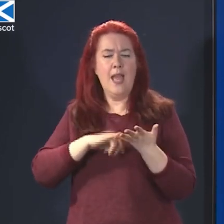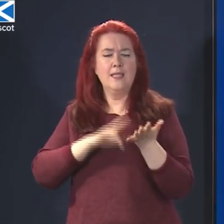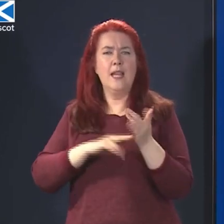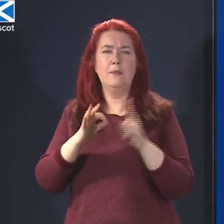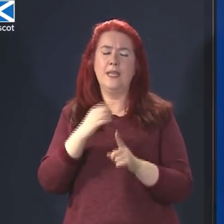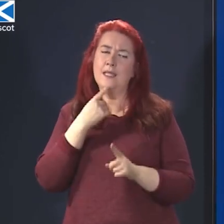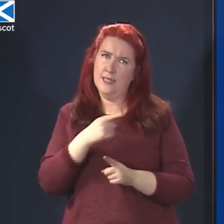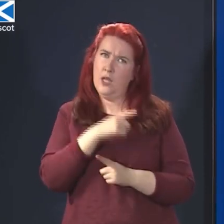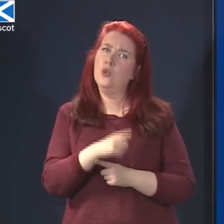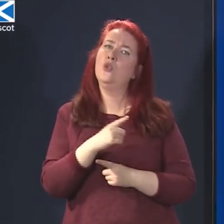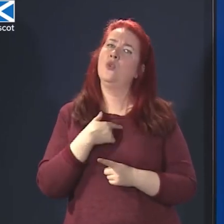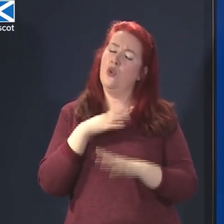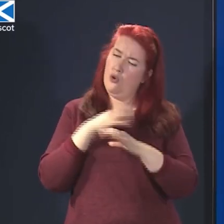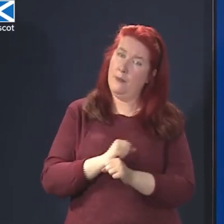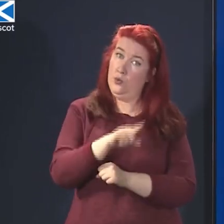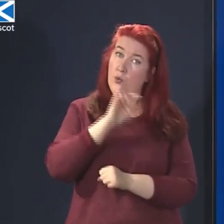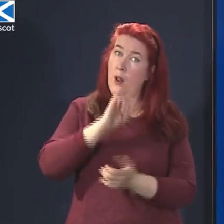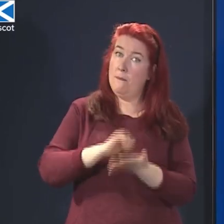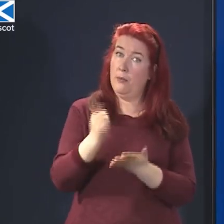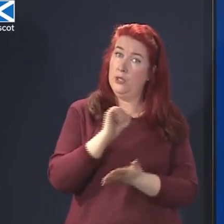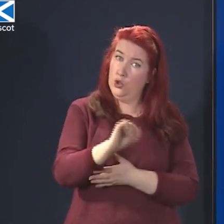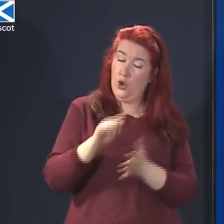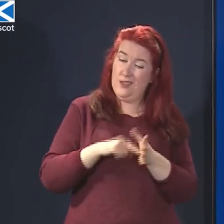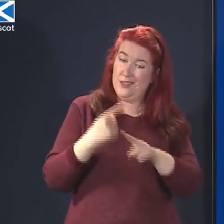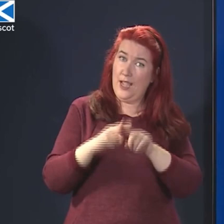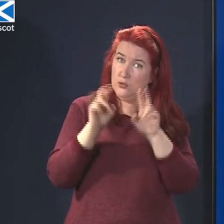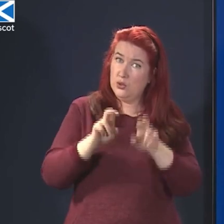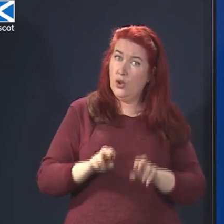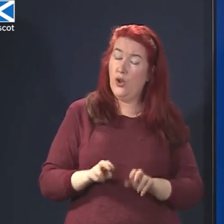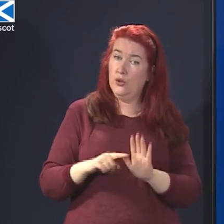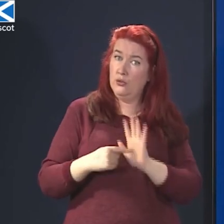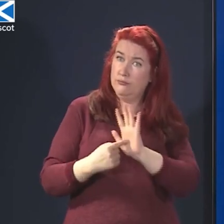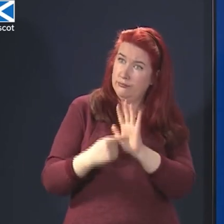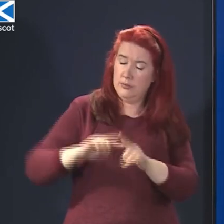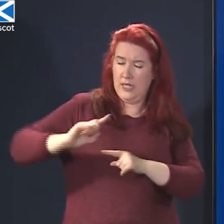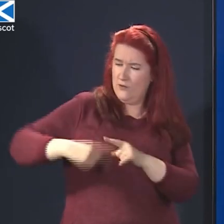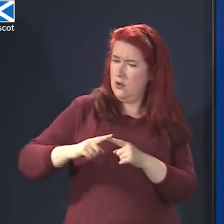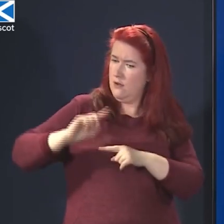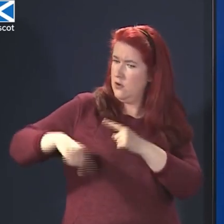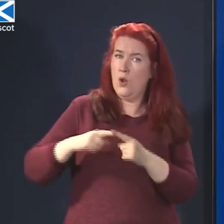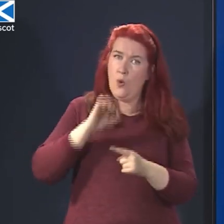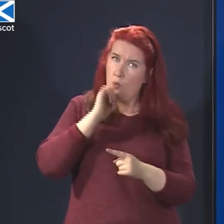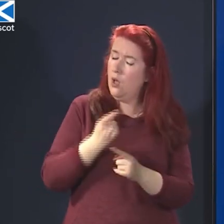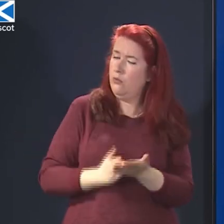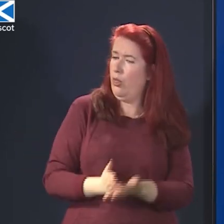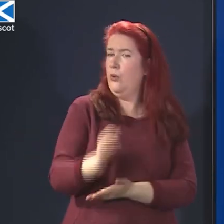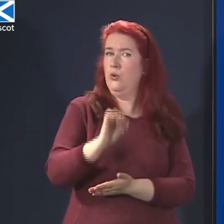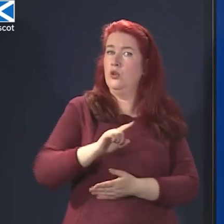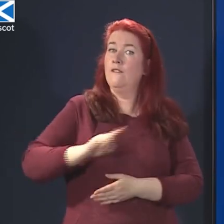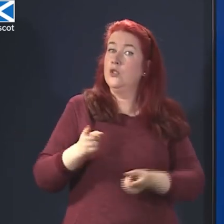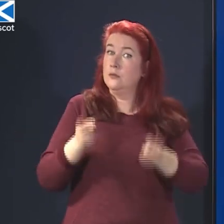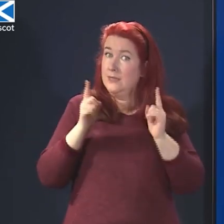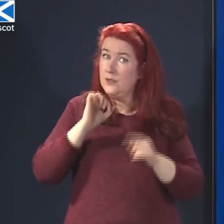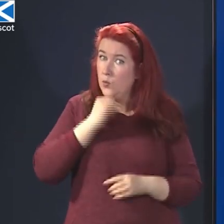were committed to publish your tax returns annually for the entire duration of your tenure as First